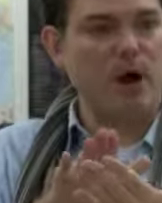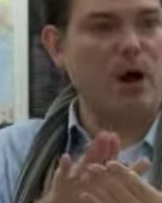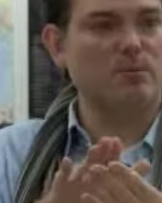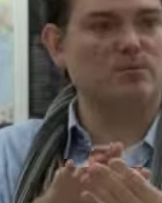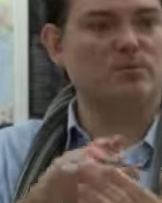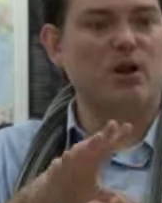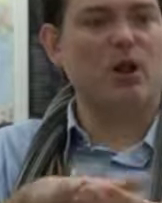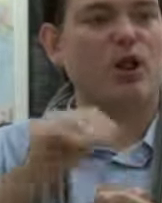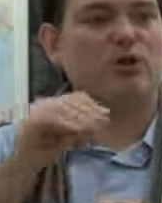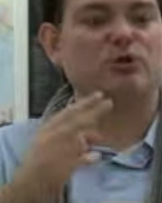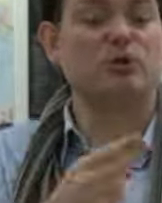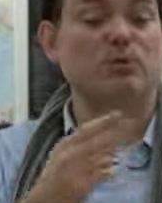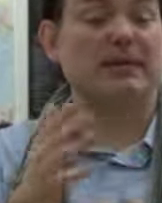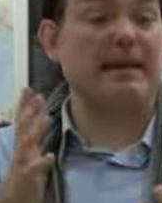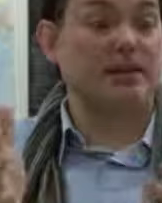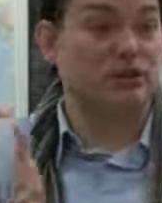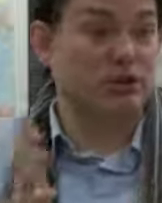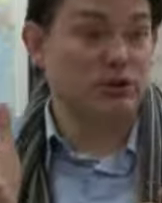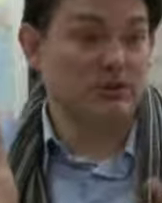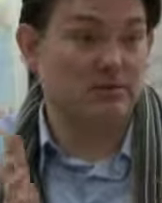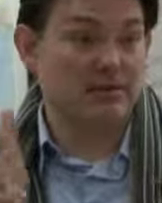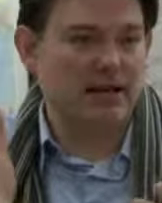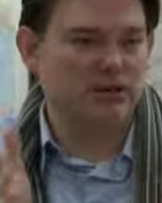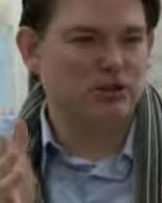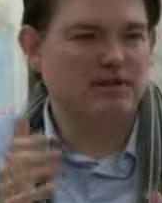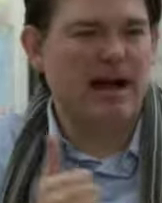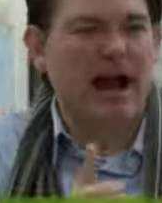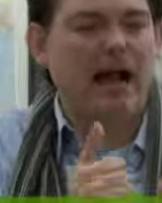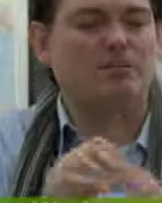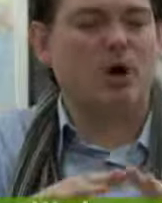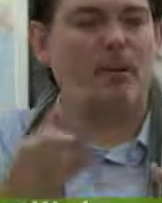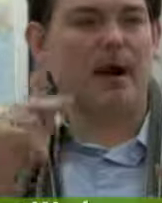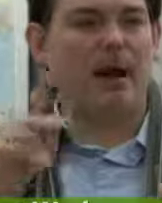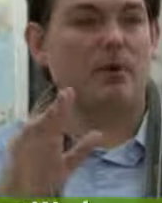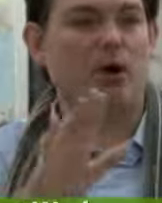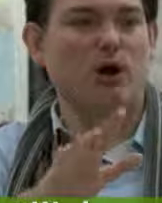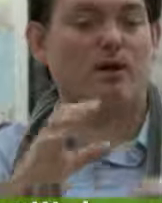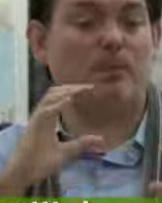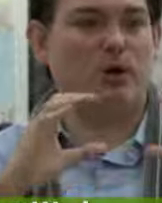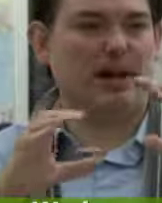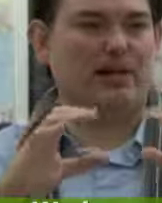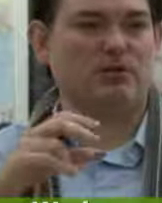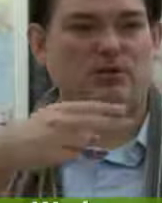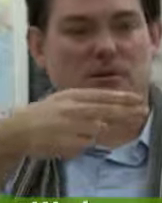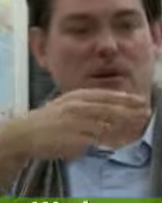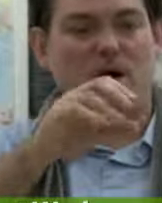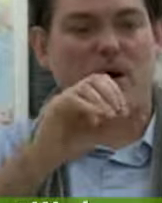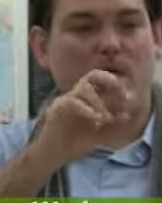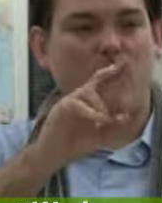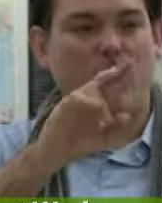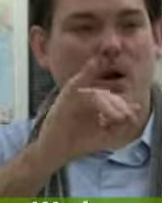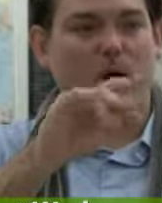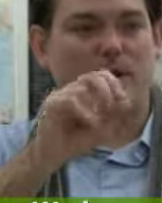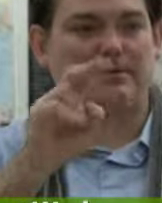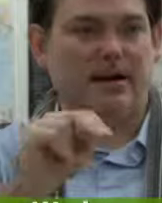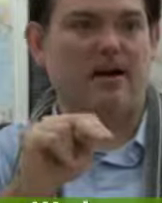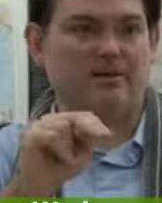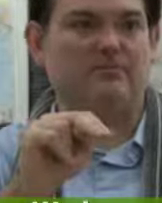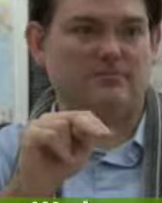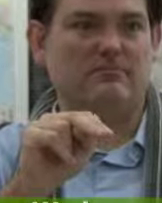You learn how to approach and how to use gestures. And that helps open up your communication, your communication